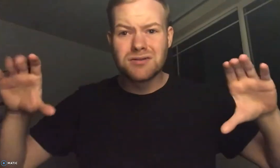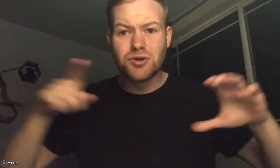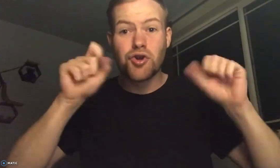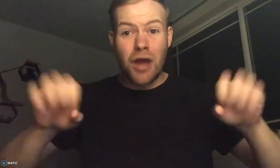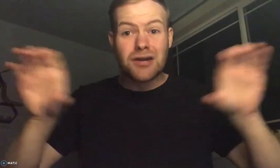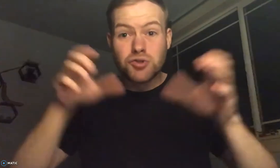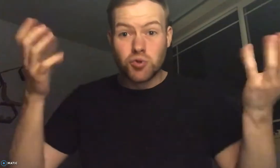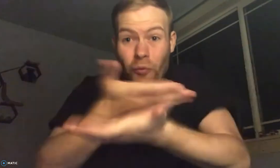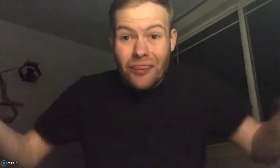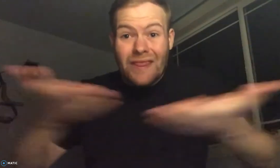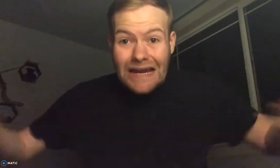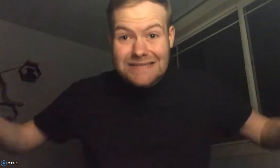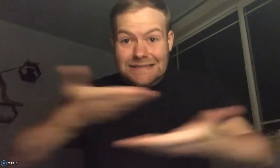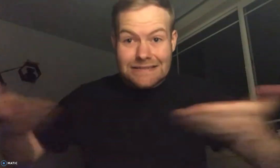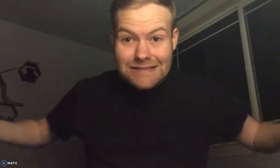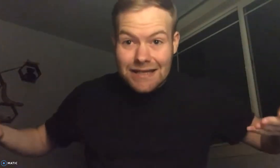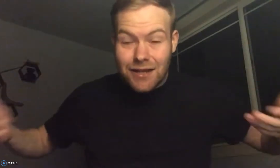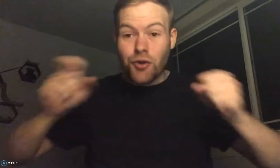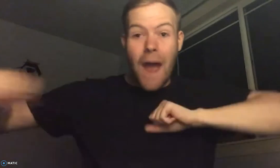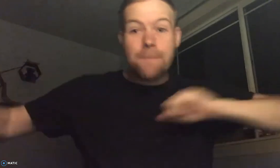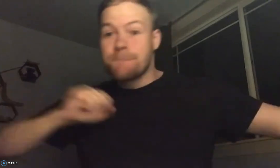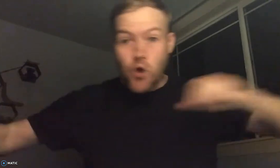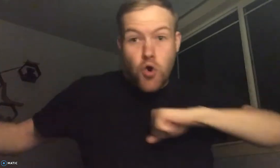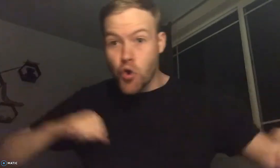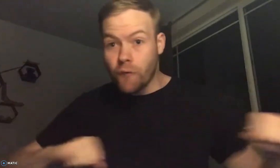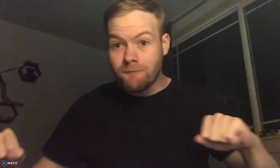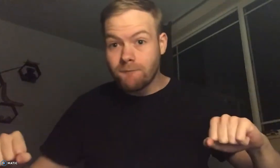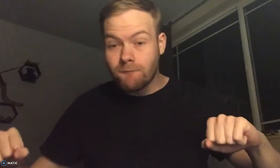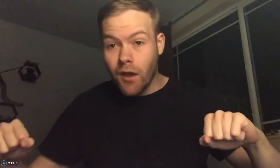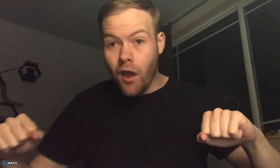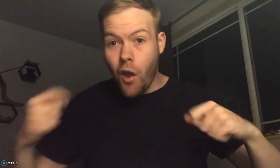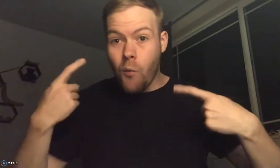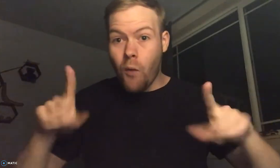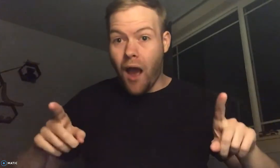With a full screen, you can use all of this space. You can move around.